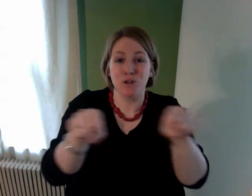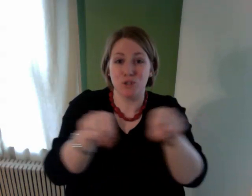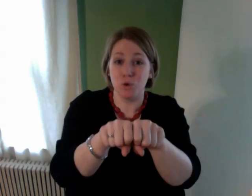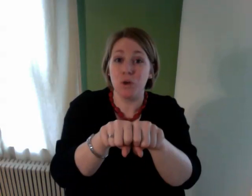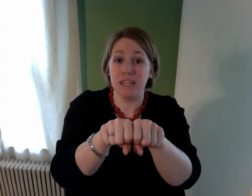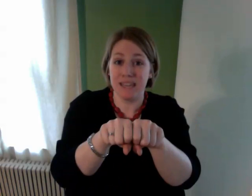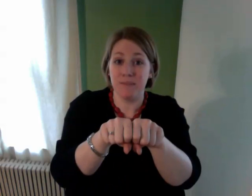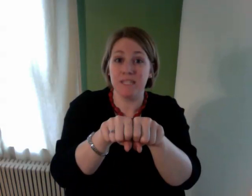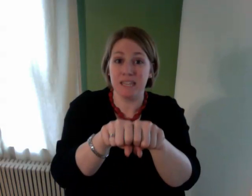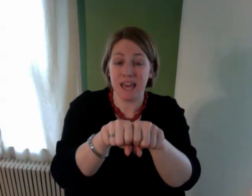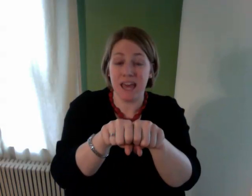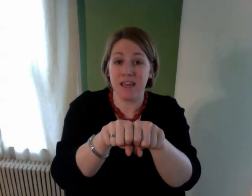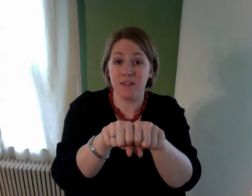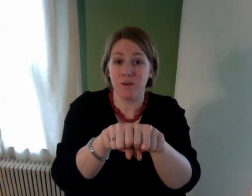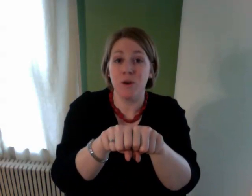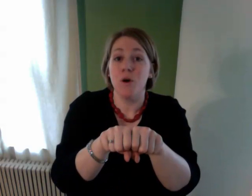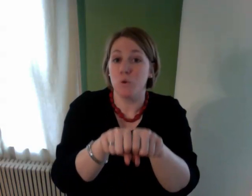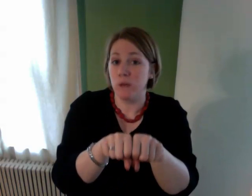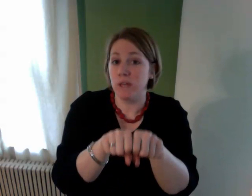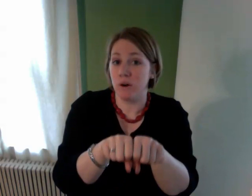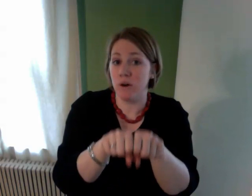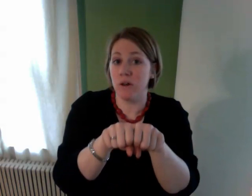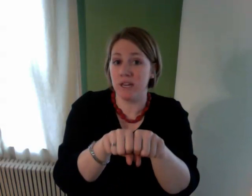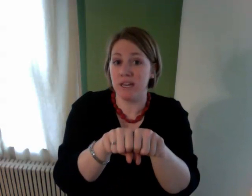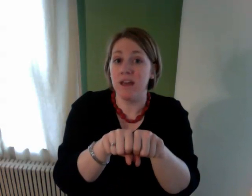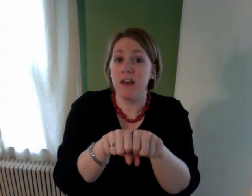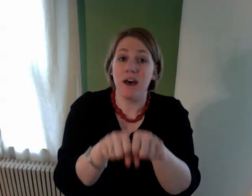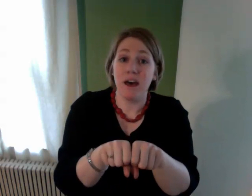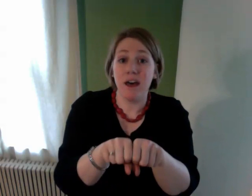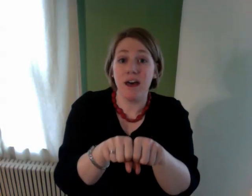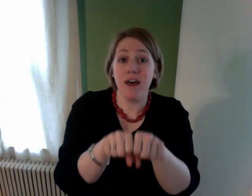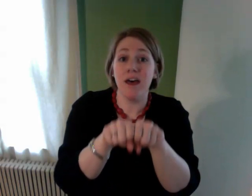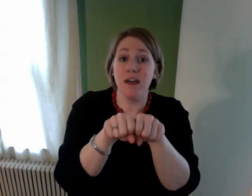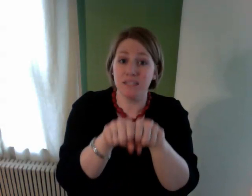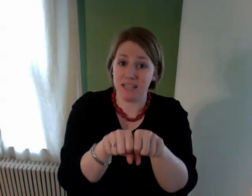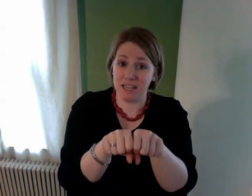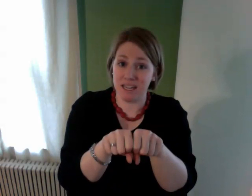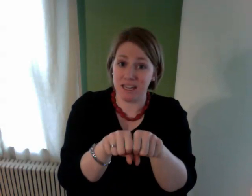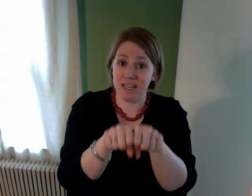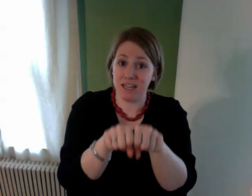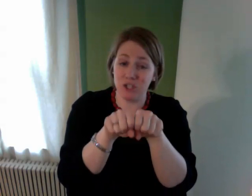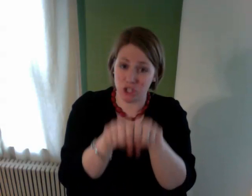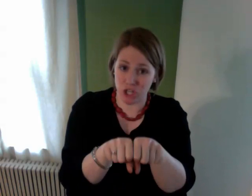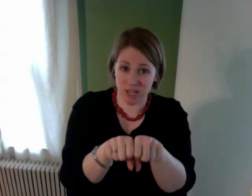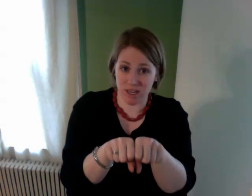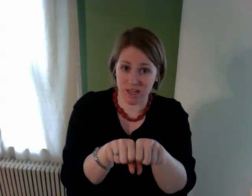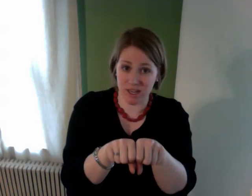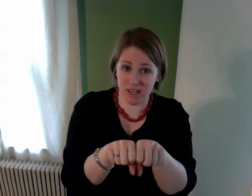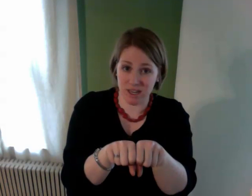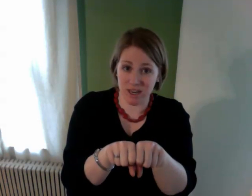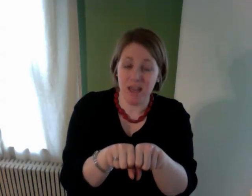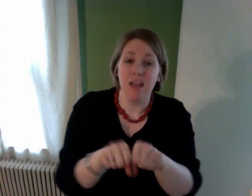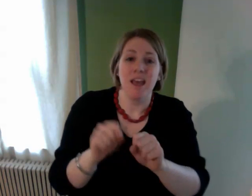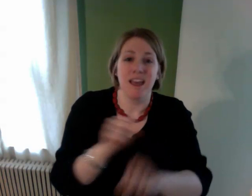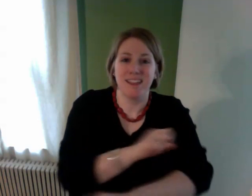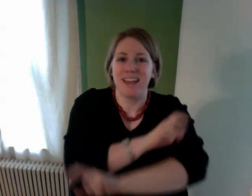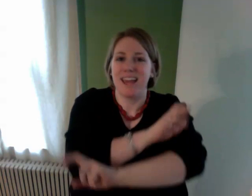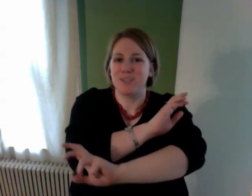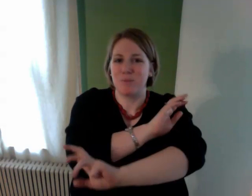join them together we call it audition and then it ends by